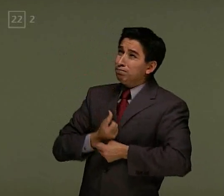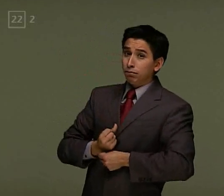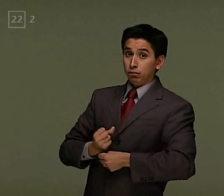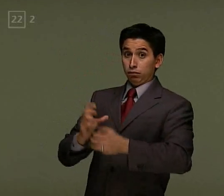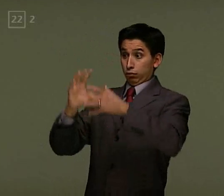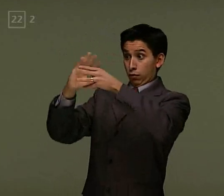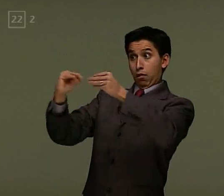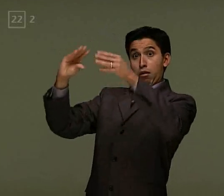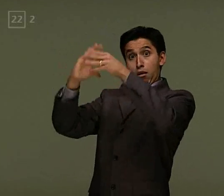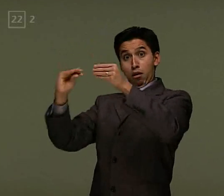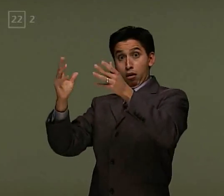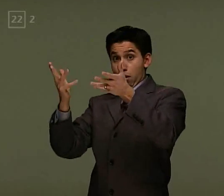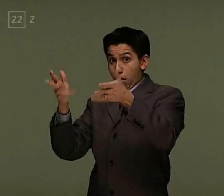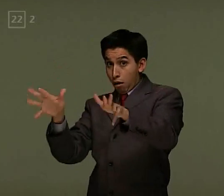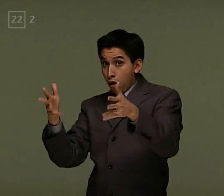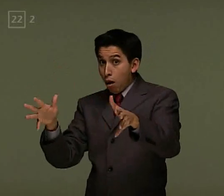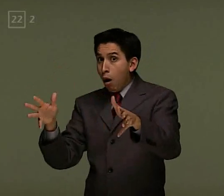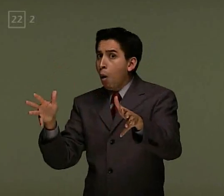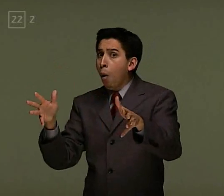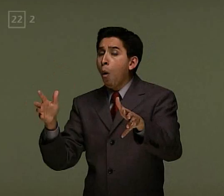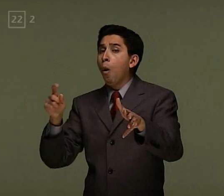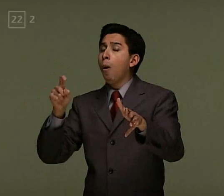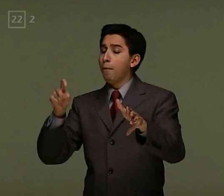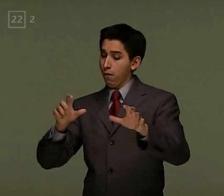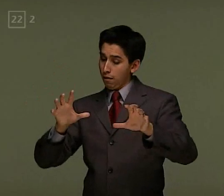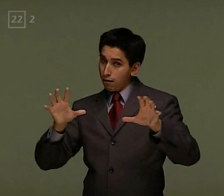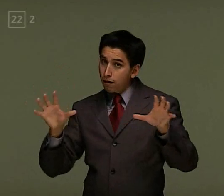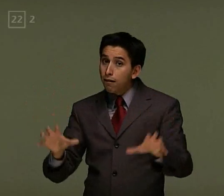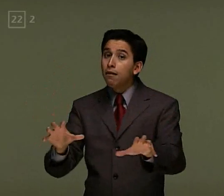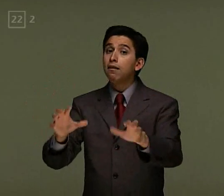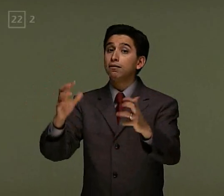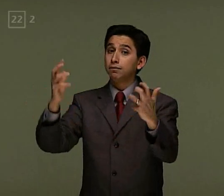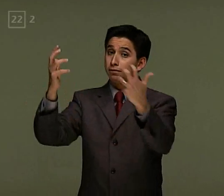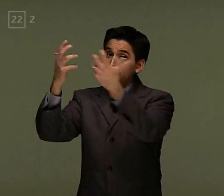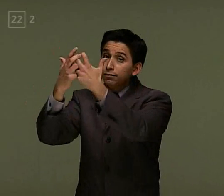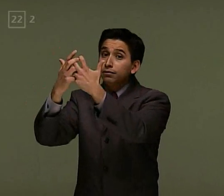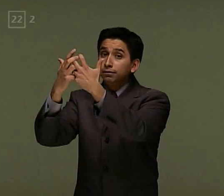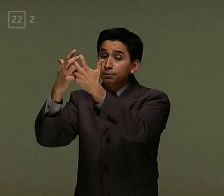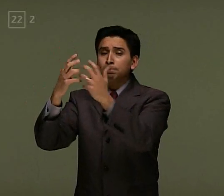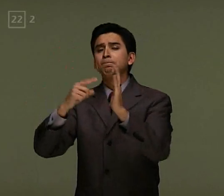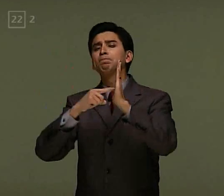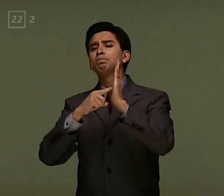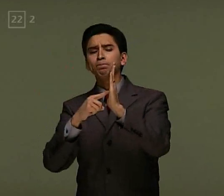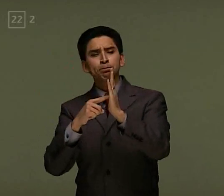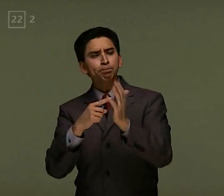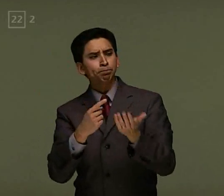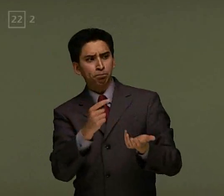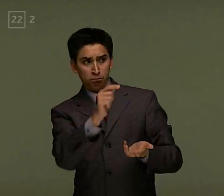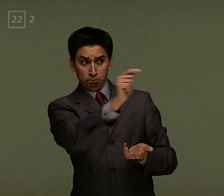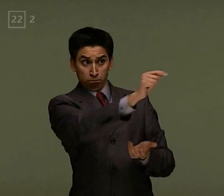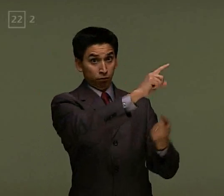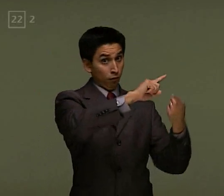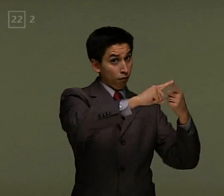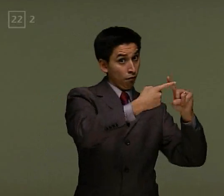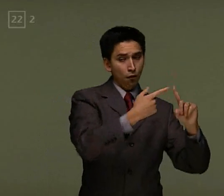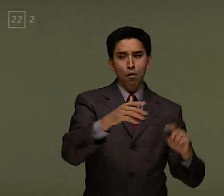Then I drop my roof Look like wonton soup That's just how I do Then I fuck my car